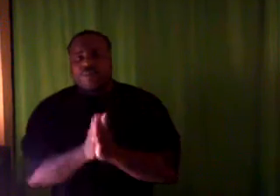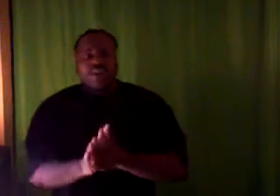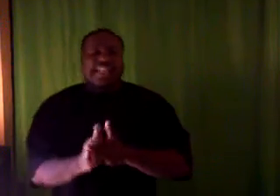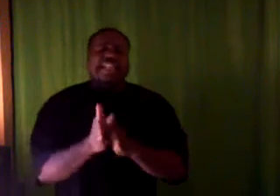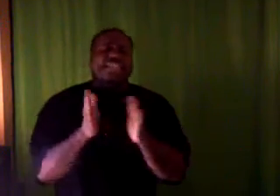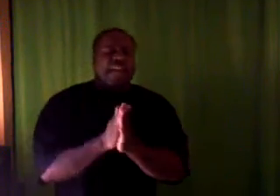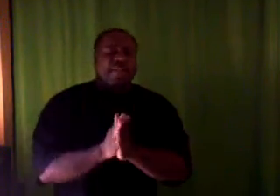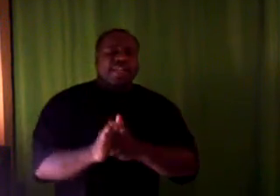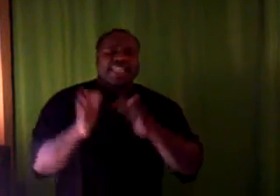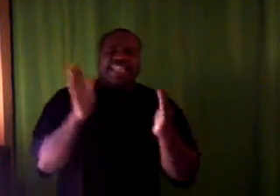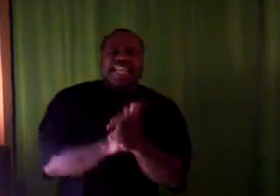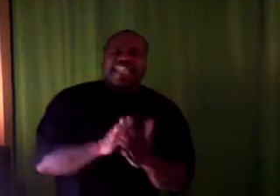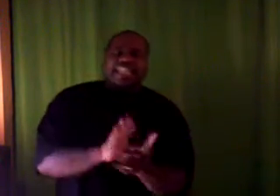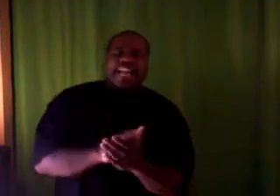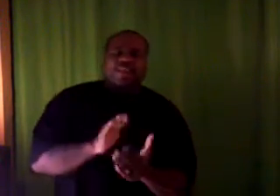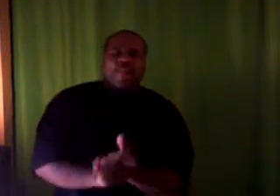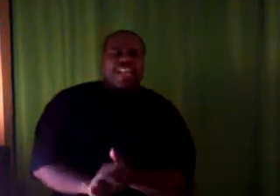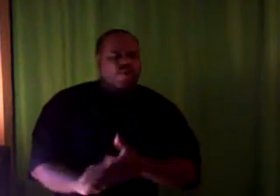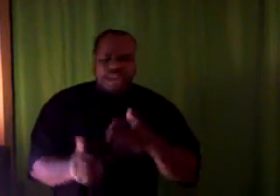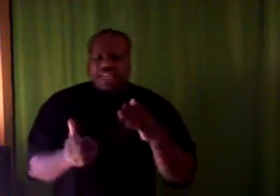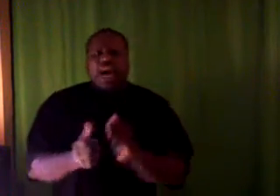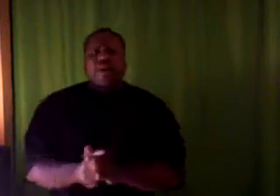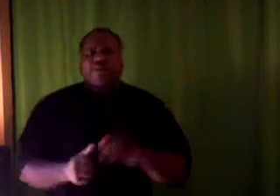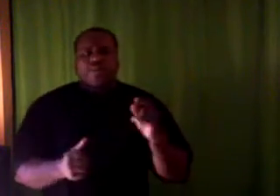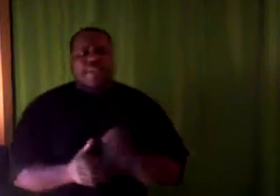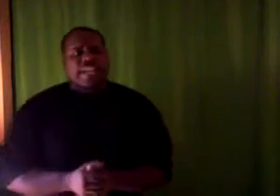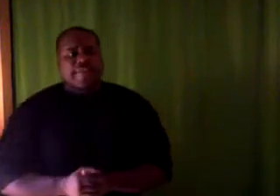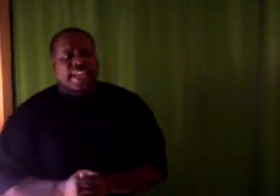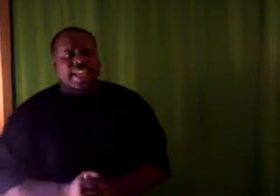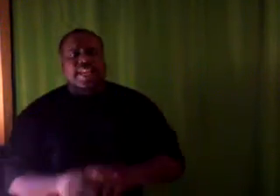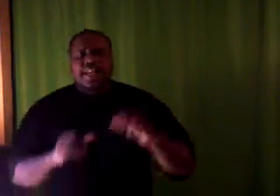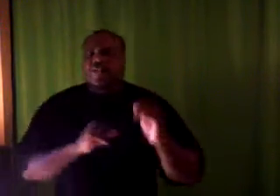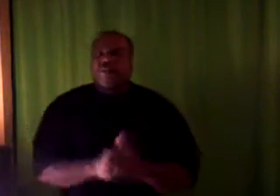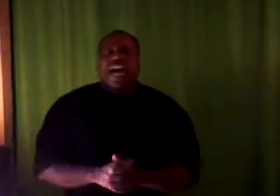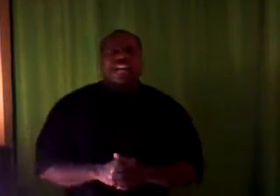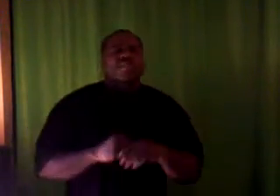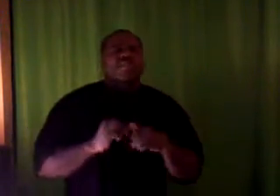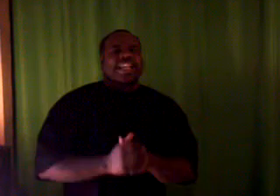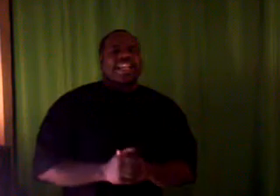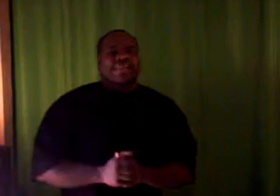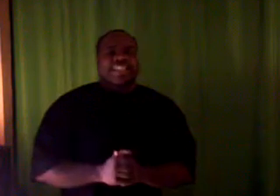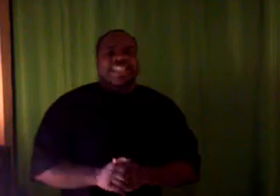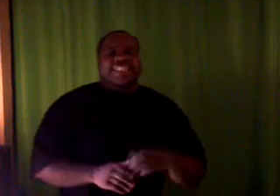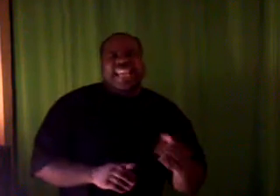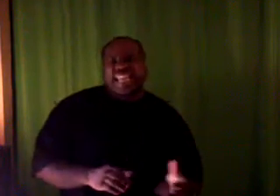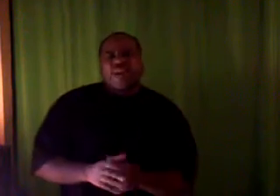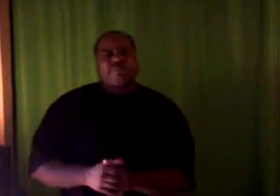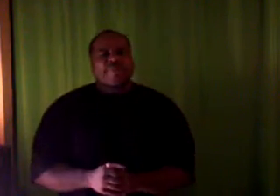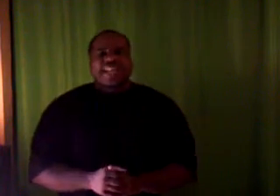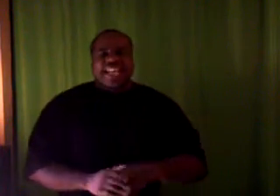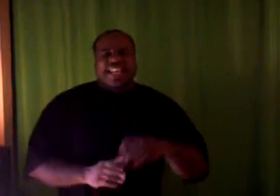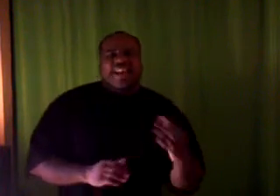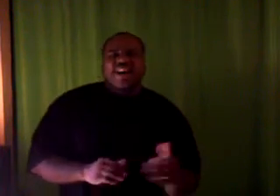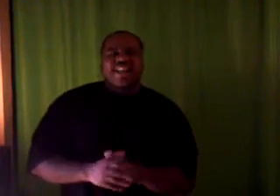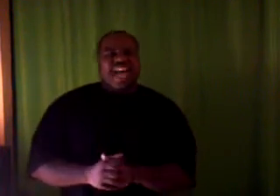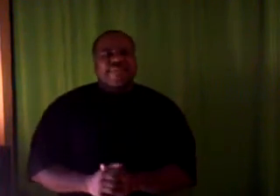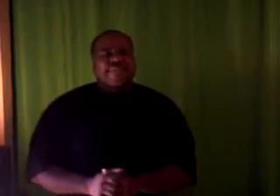world, in this camera, that is not the way. You're getting caught up on the bling blinging, the riding on the rims, and the setting dope, and the thug life,